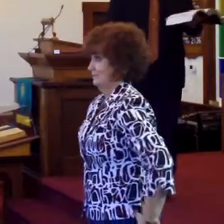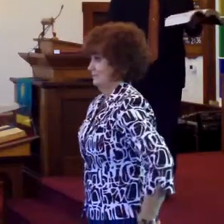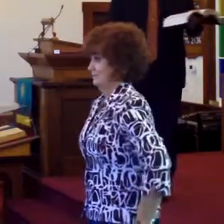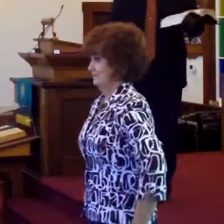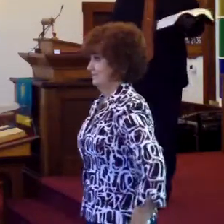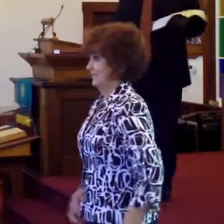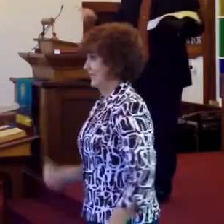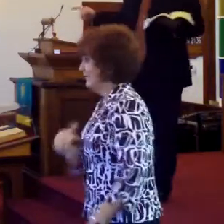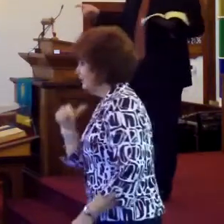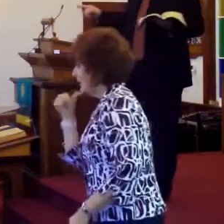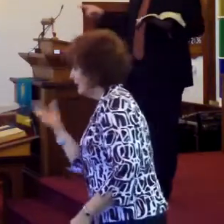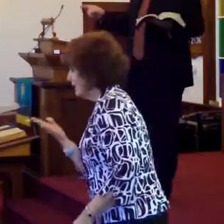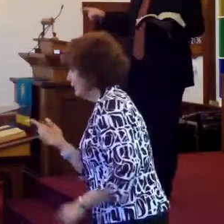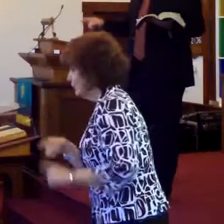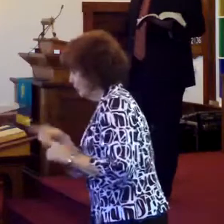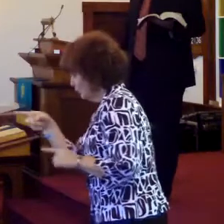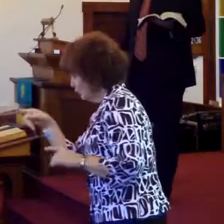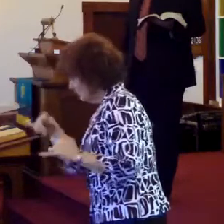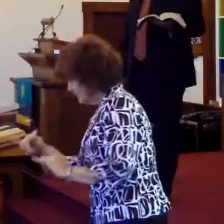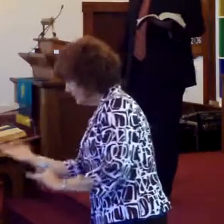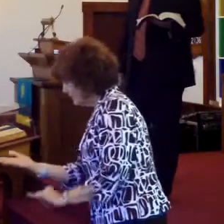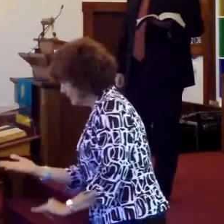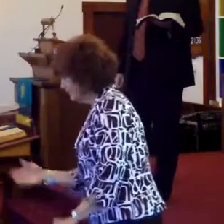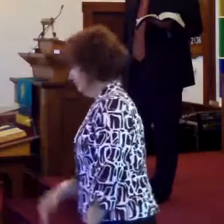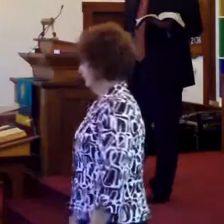and I'm not here, but you're still sitting in the pew.